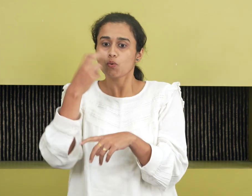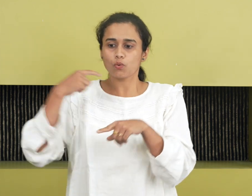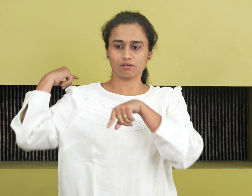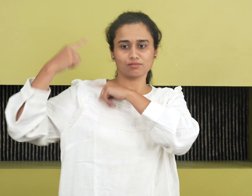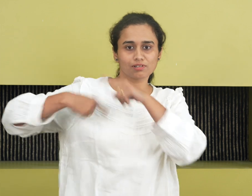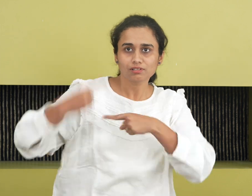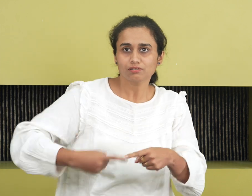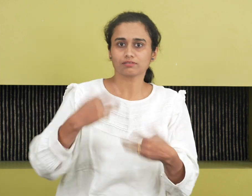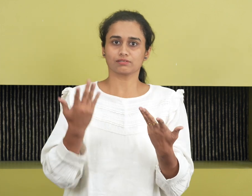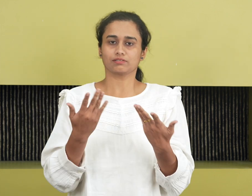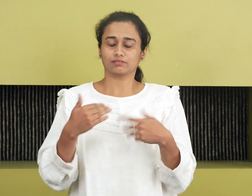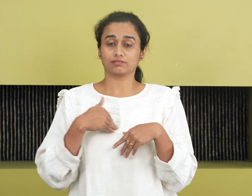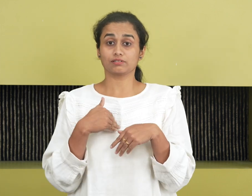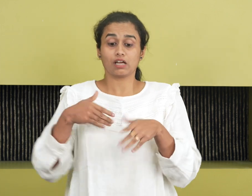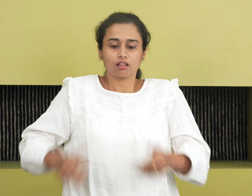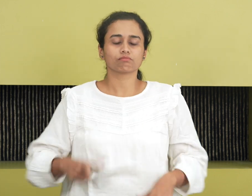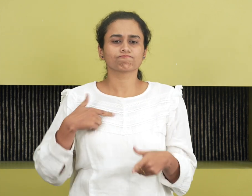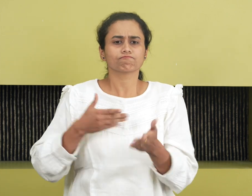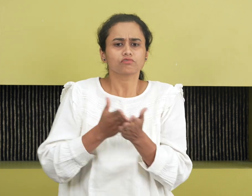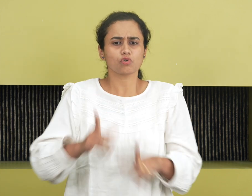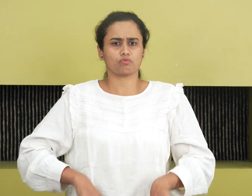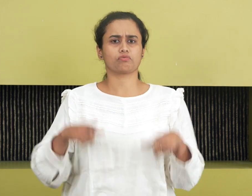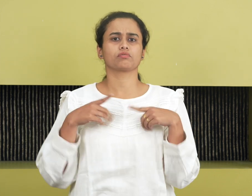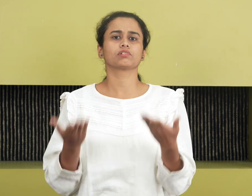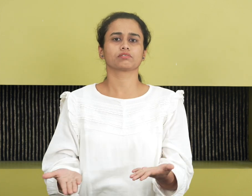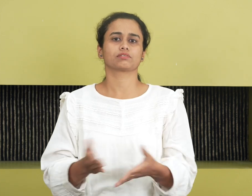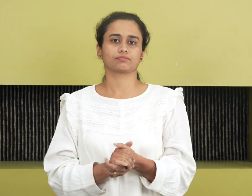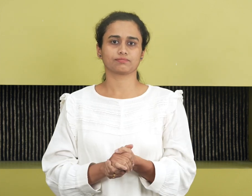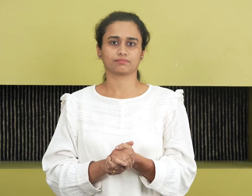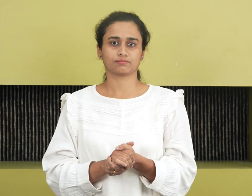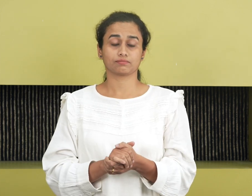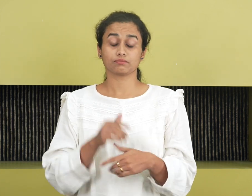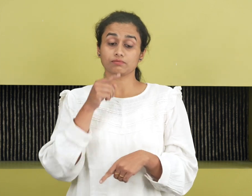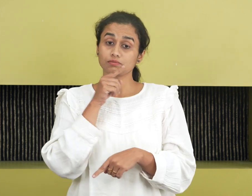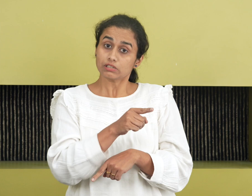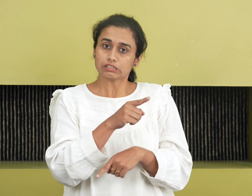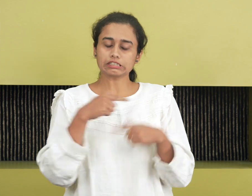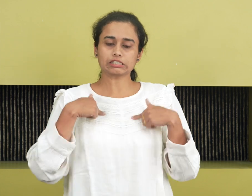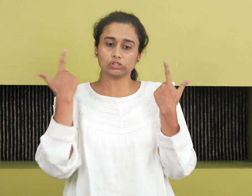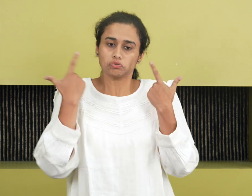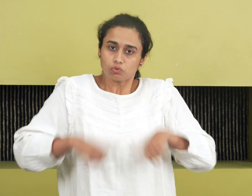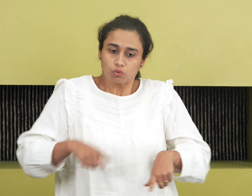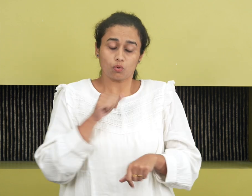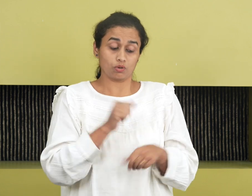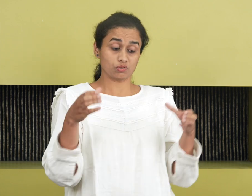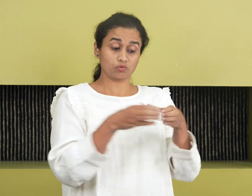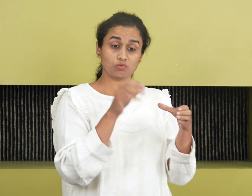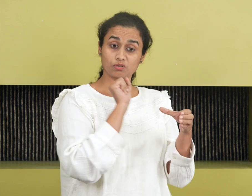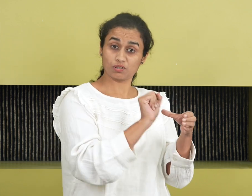and a way of living. It is the loss of a community's competence